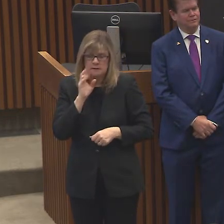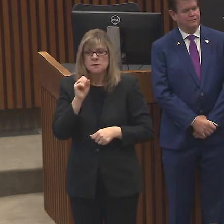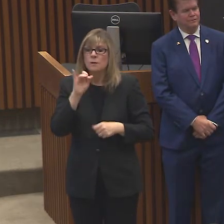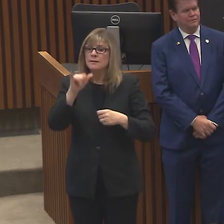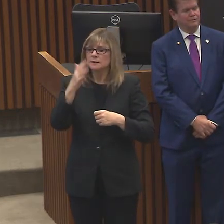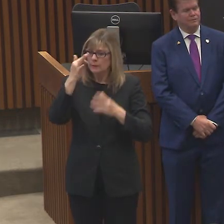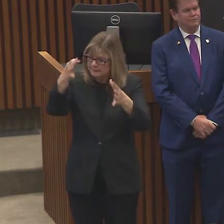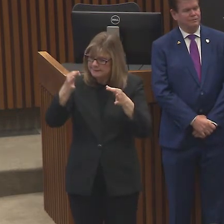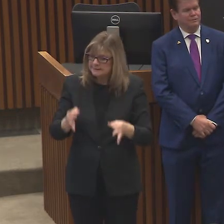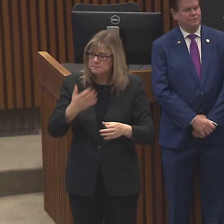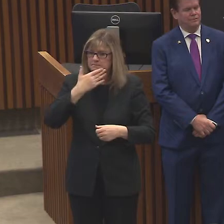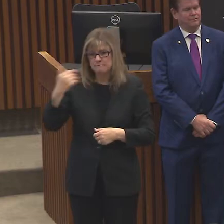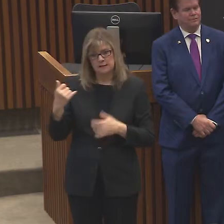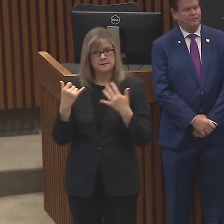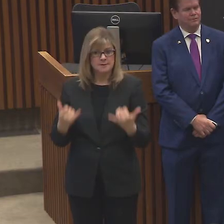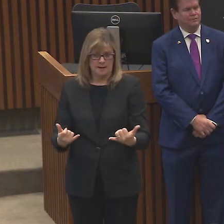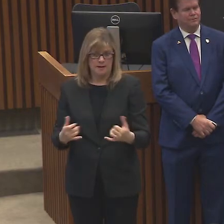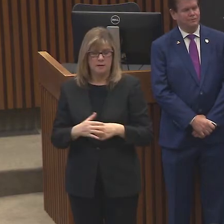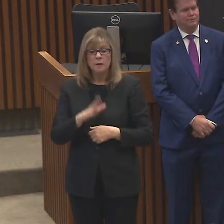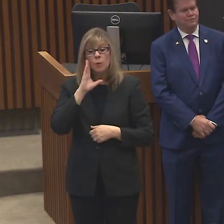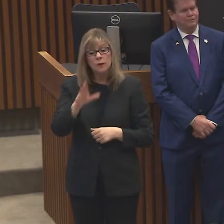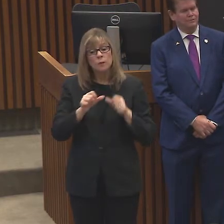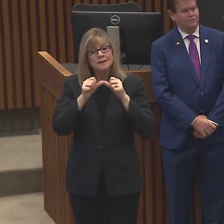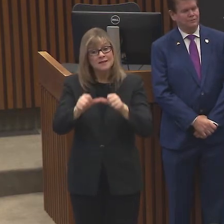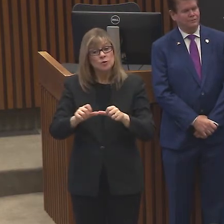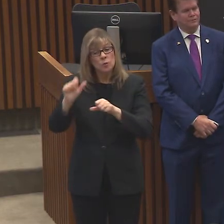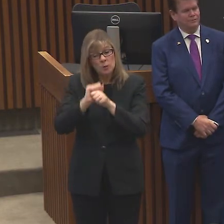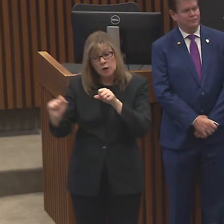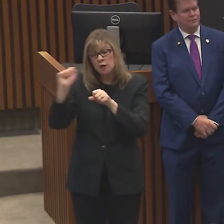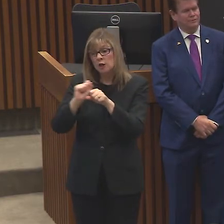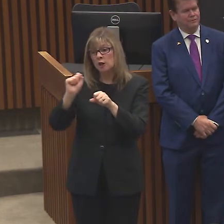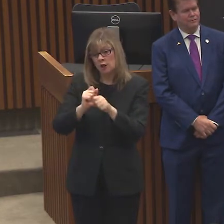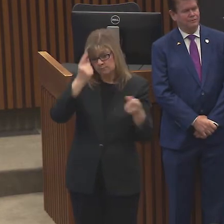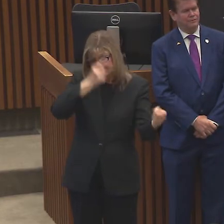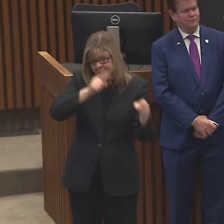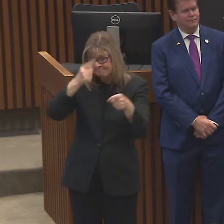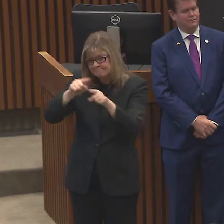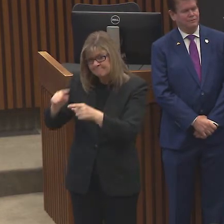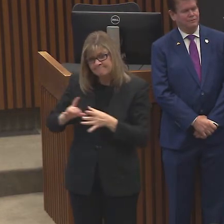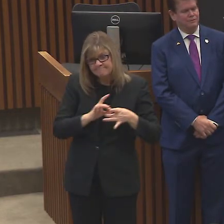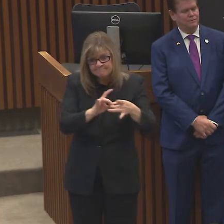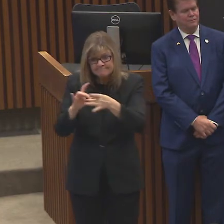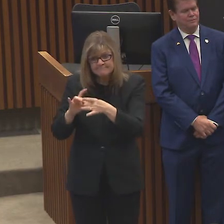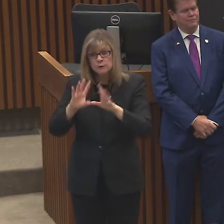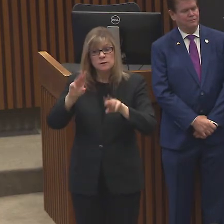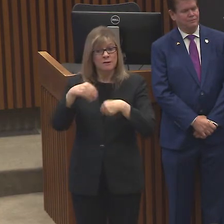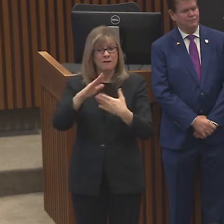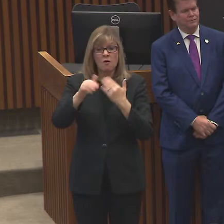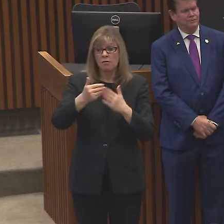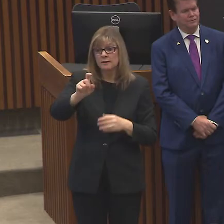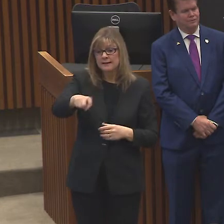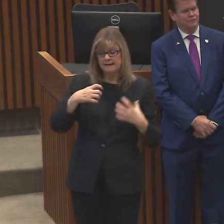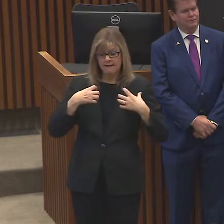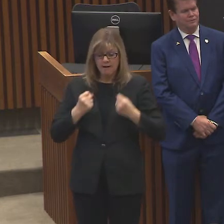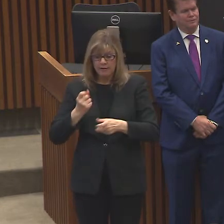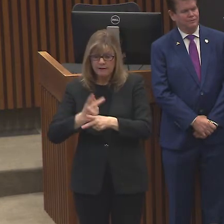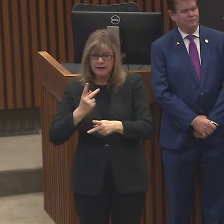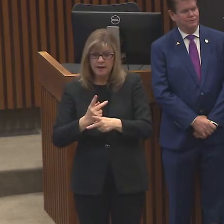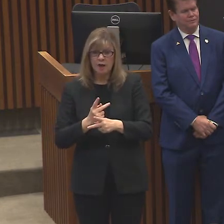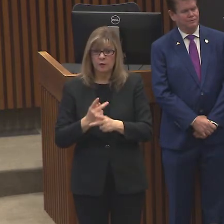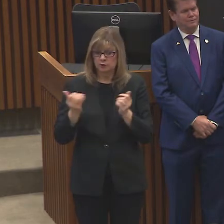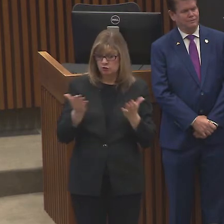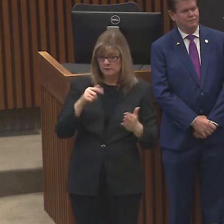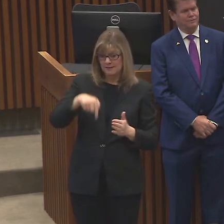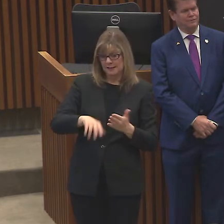time. Again, we will continue to work very hard and collaborate to provide all of the needed health care and services that this community